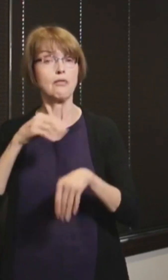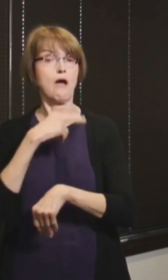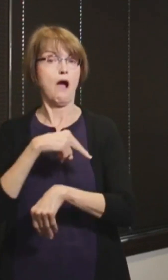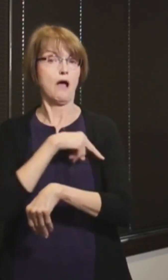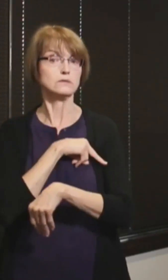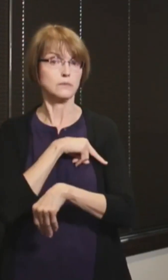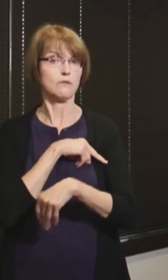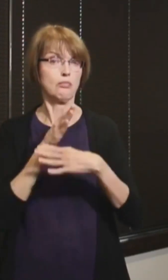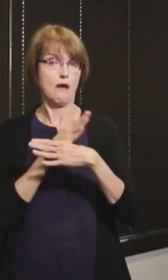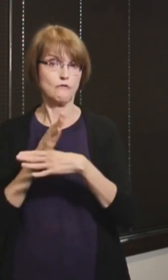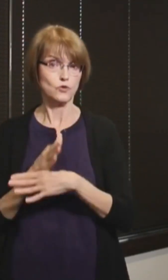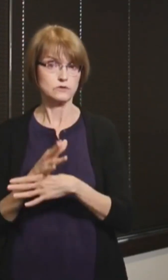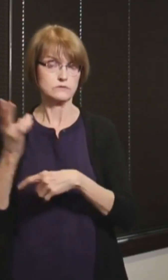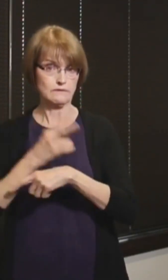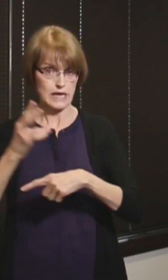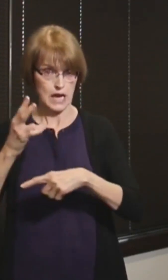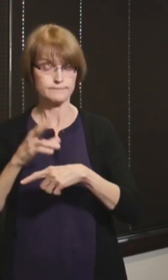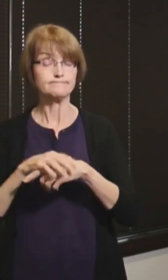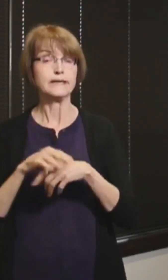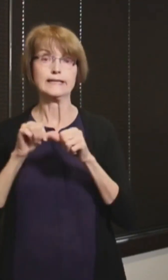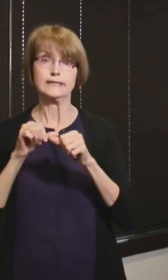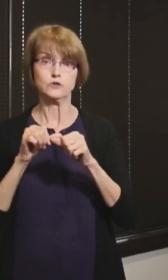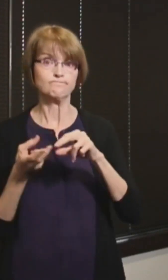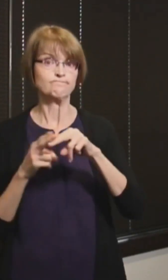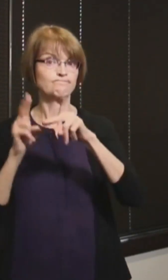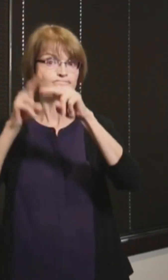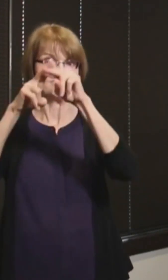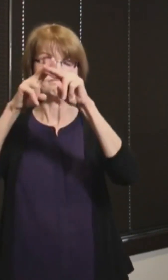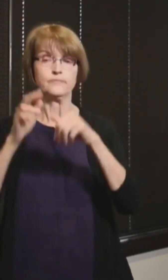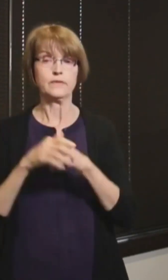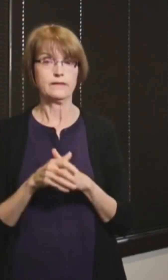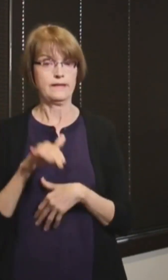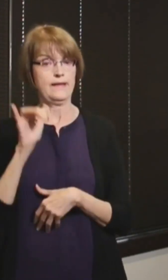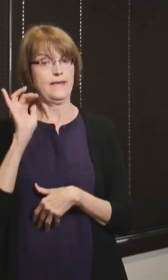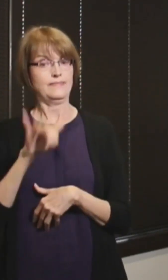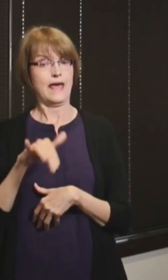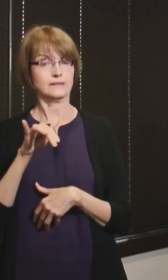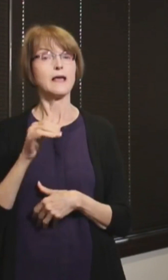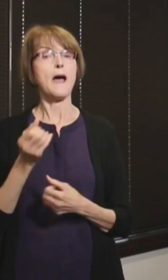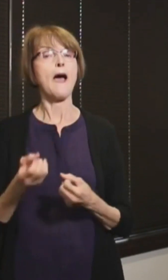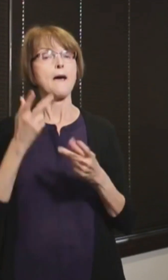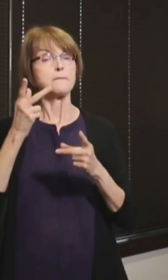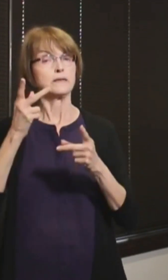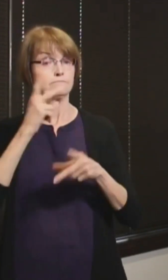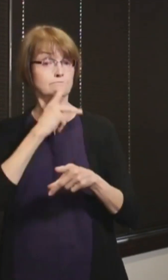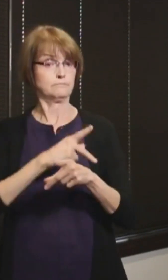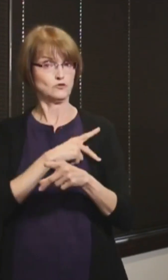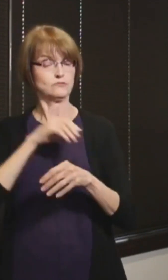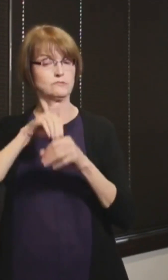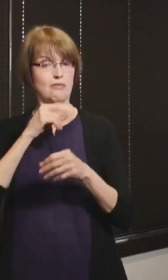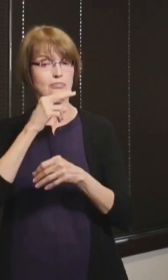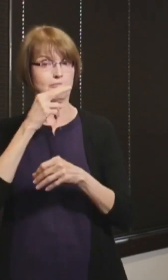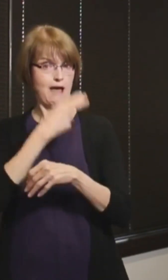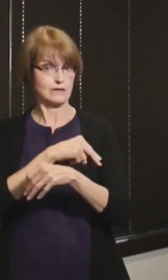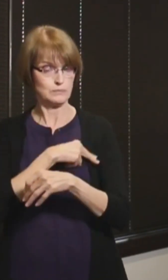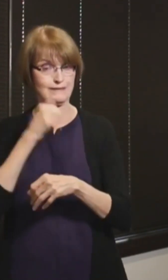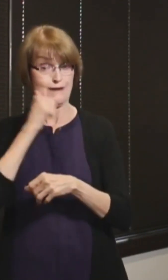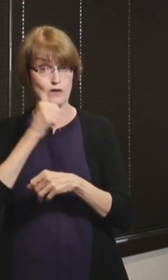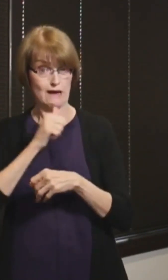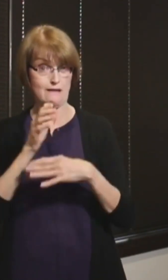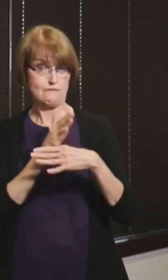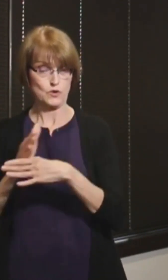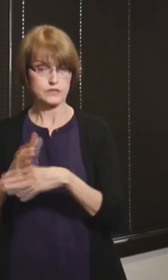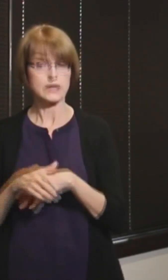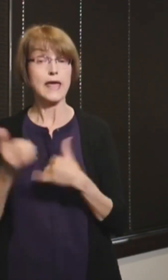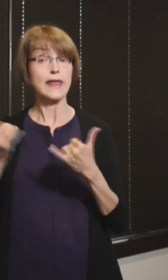climb as well. This chart represents our daily hospital census of COVID positive patients. Today's average has now